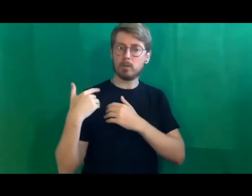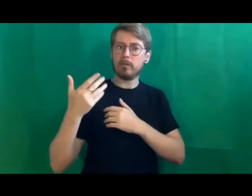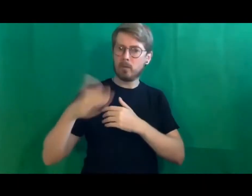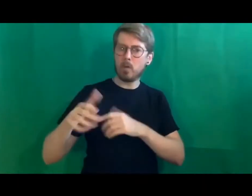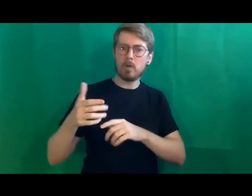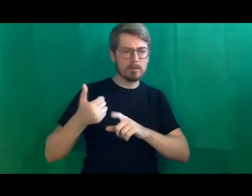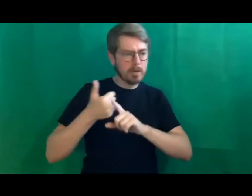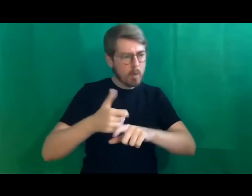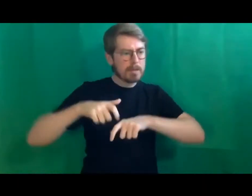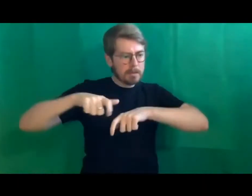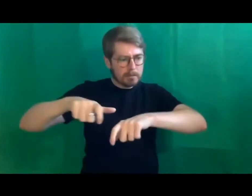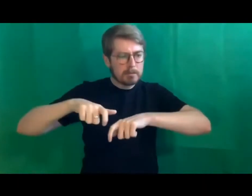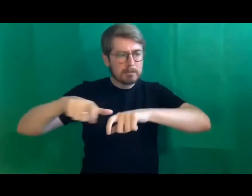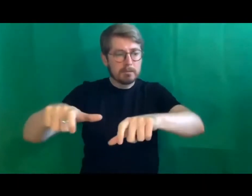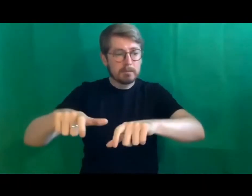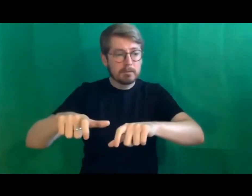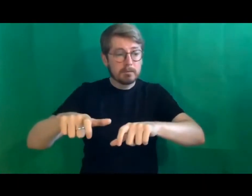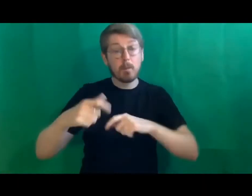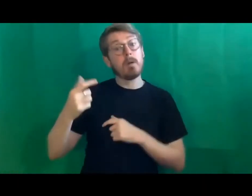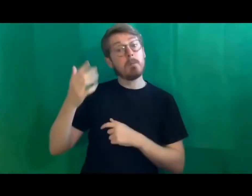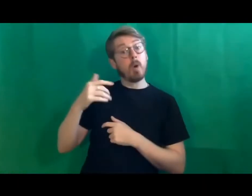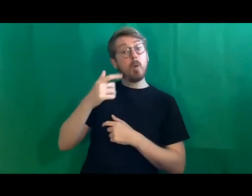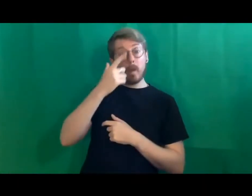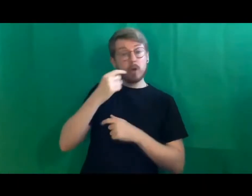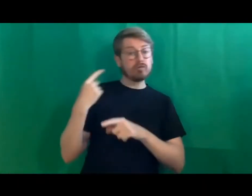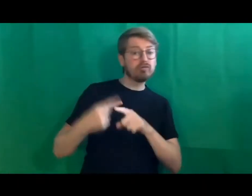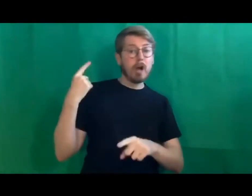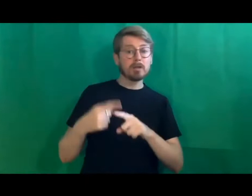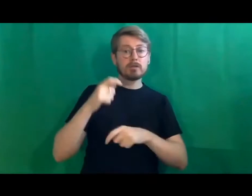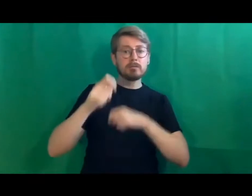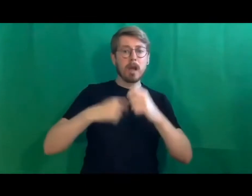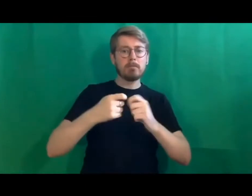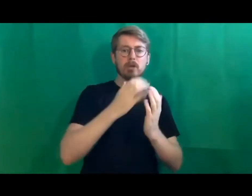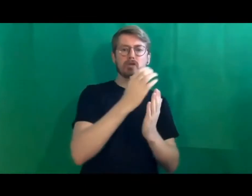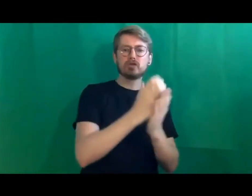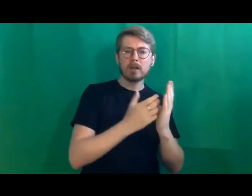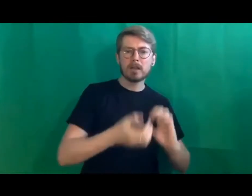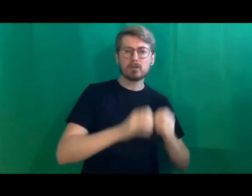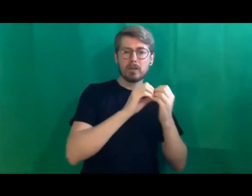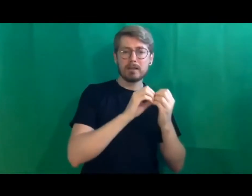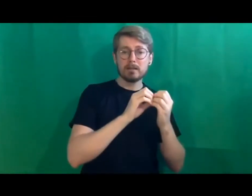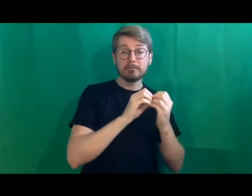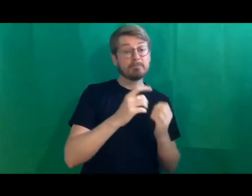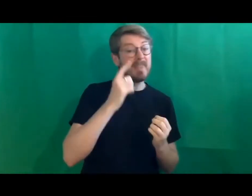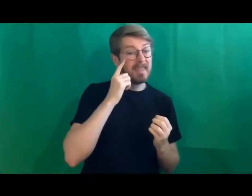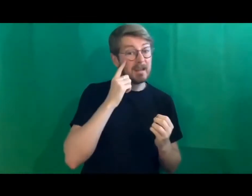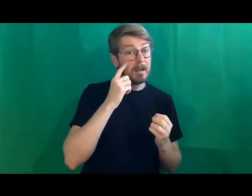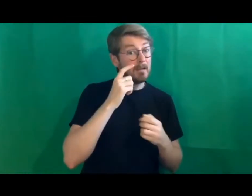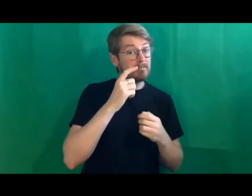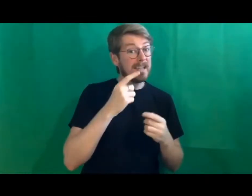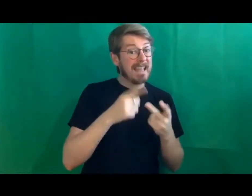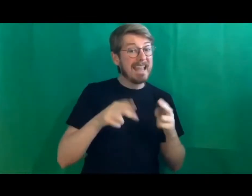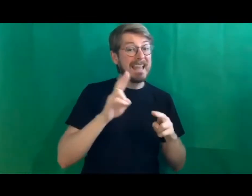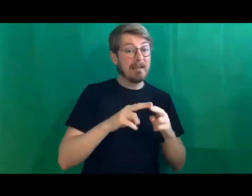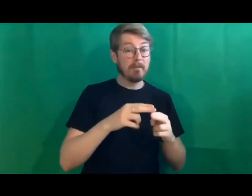rushed and we could have forced something through that was you know more like a charter and the truth is it probably would have fallen down and